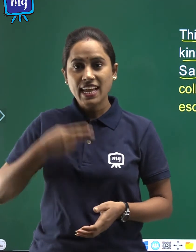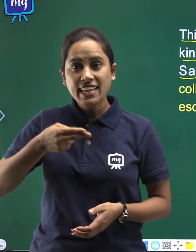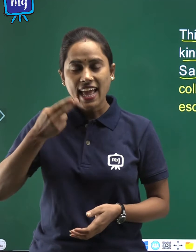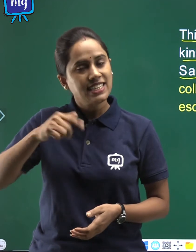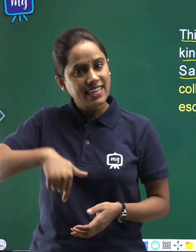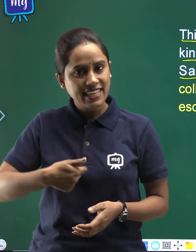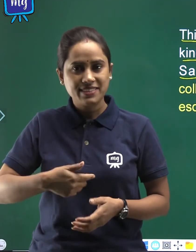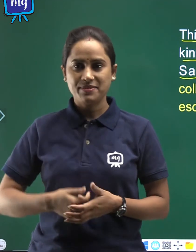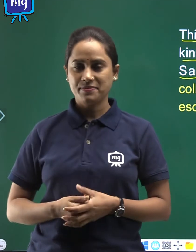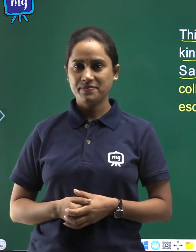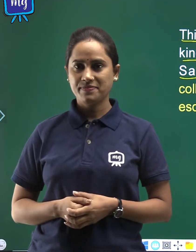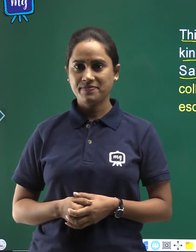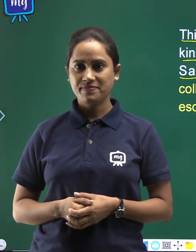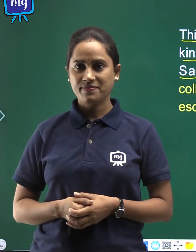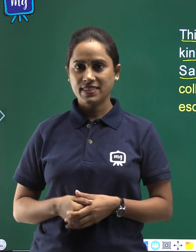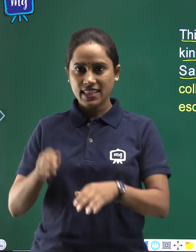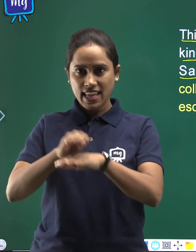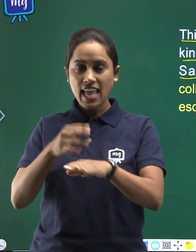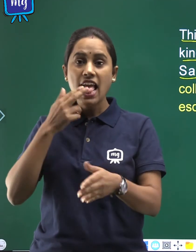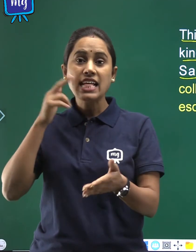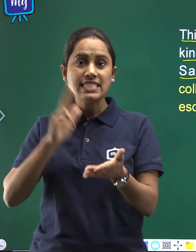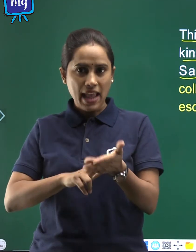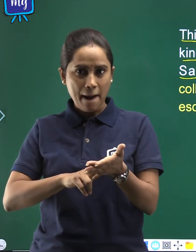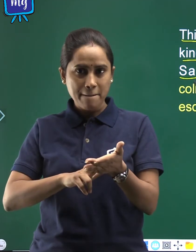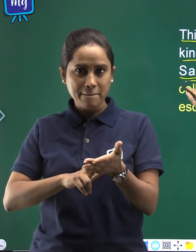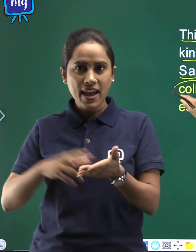his stamp collecting